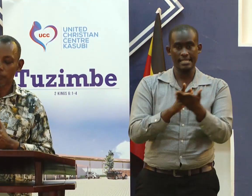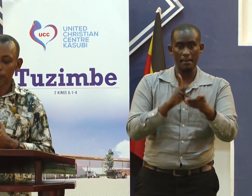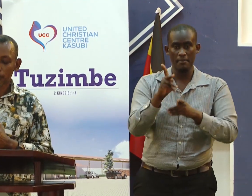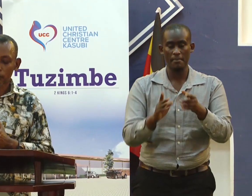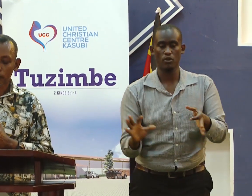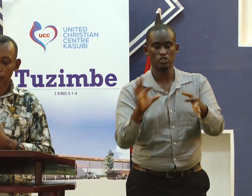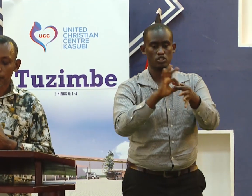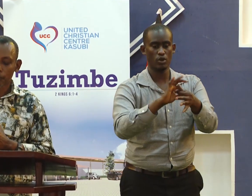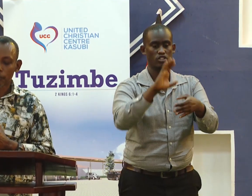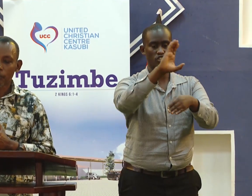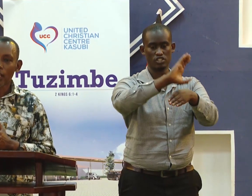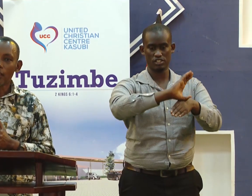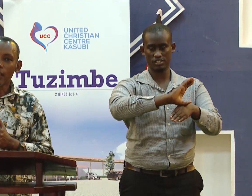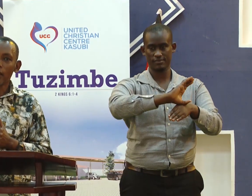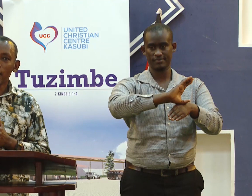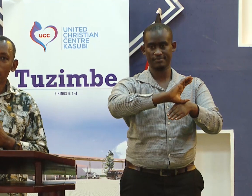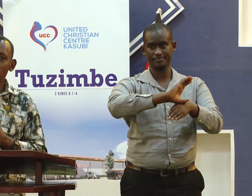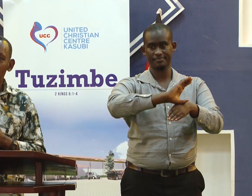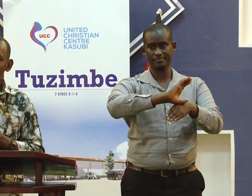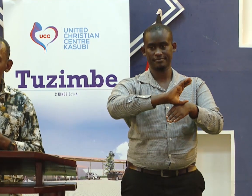That some people join church.